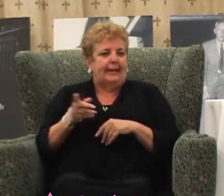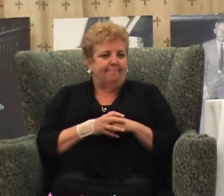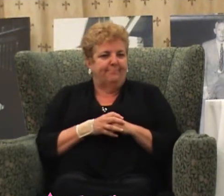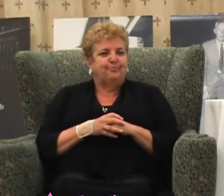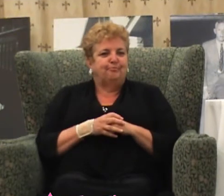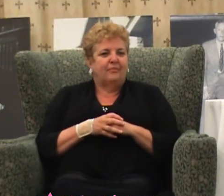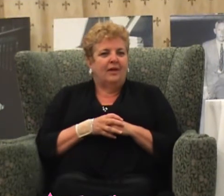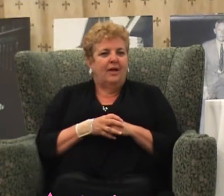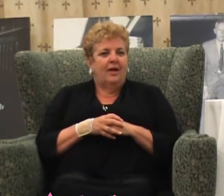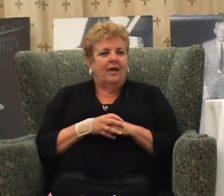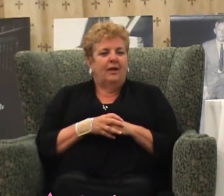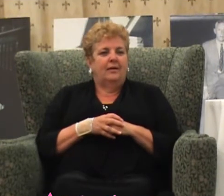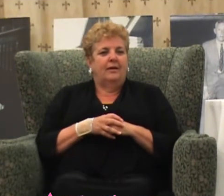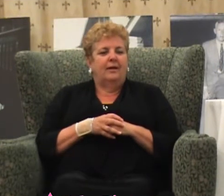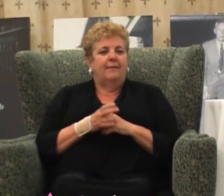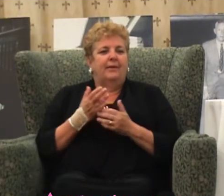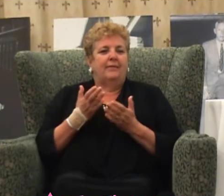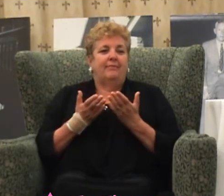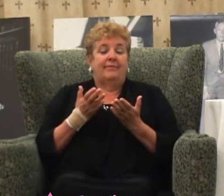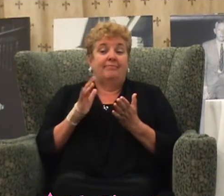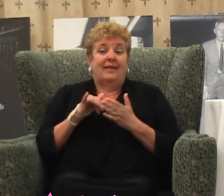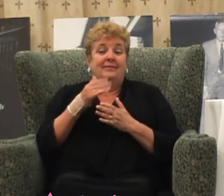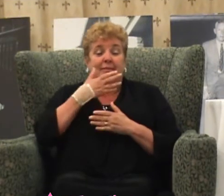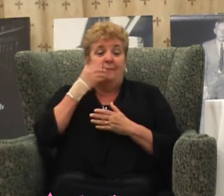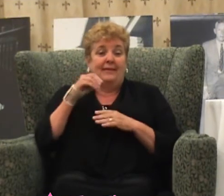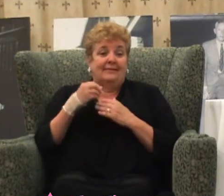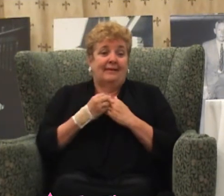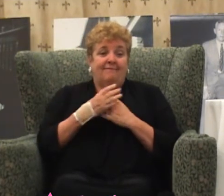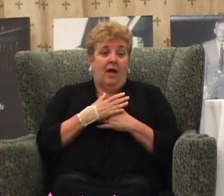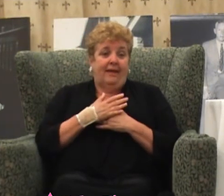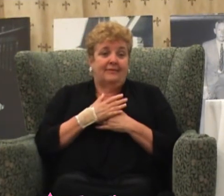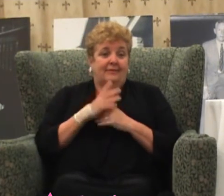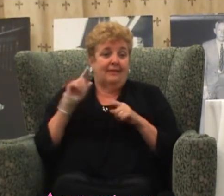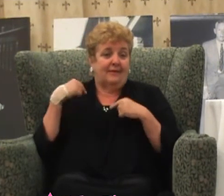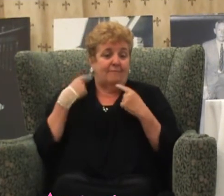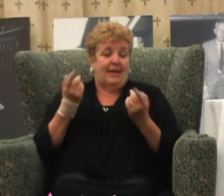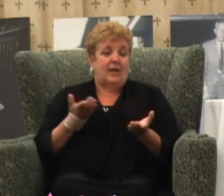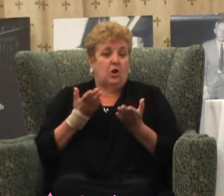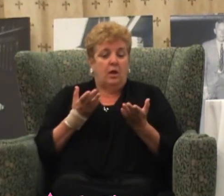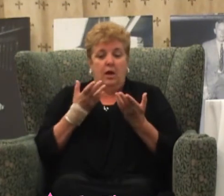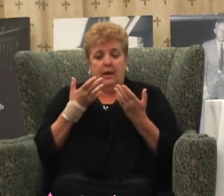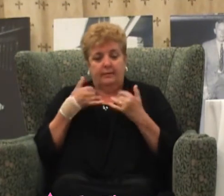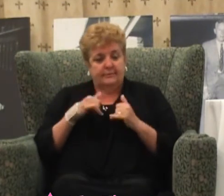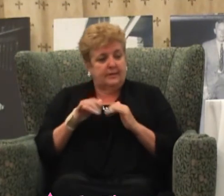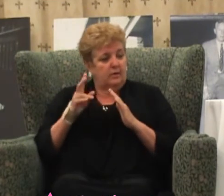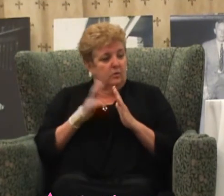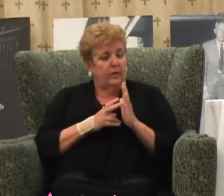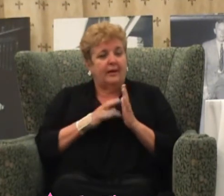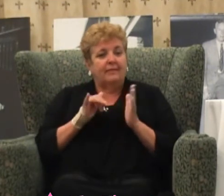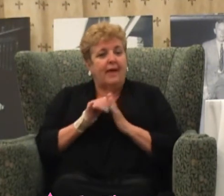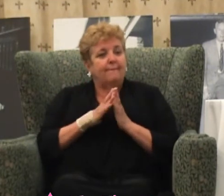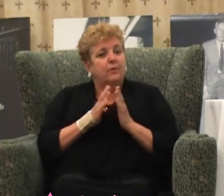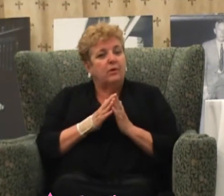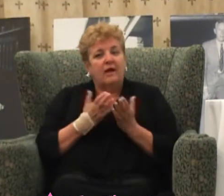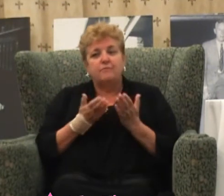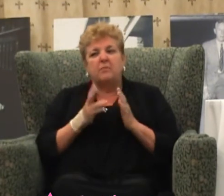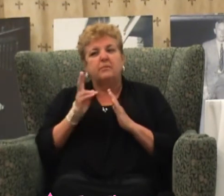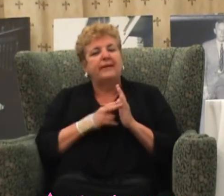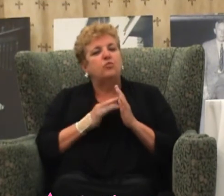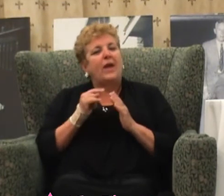That's maybe the best advice I got since I've been here. And I've been reading that. I've probably read that book a hundred times. And I never did discover my deeper